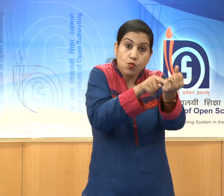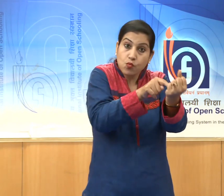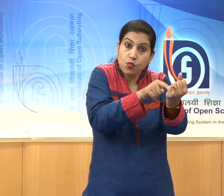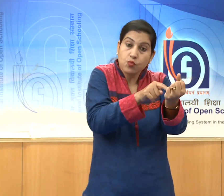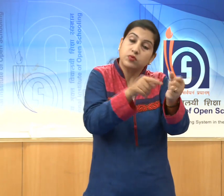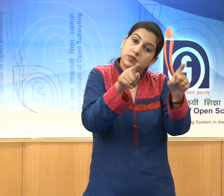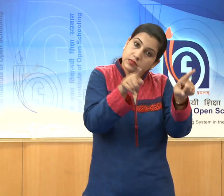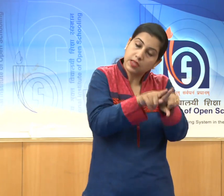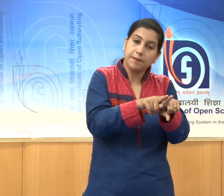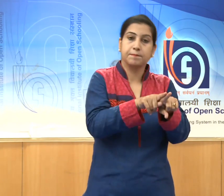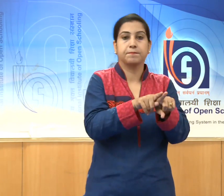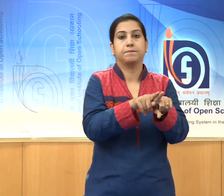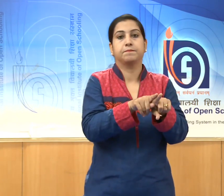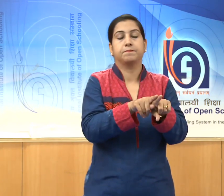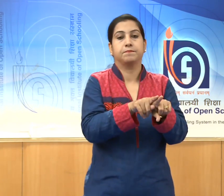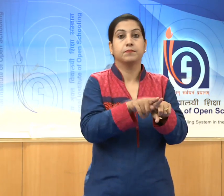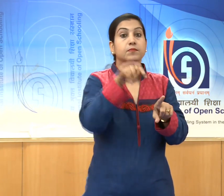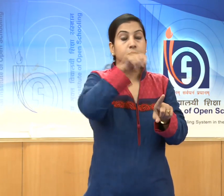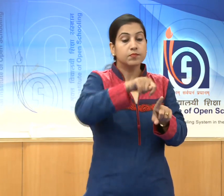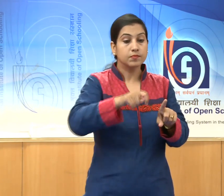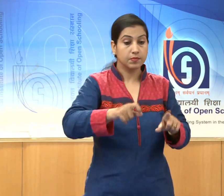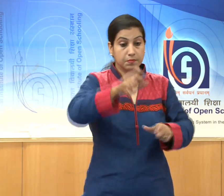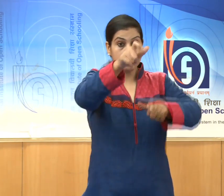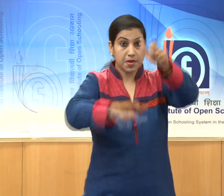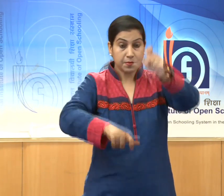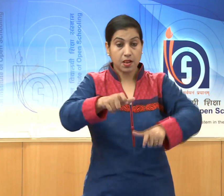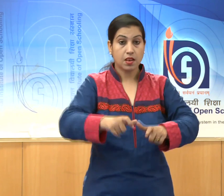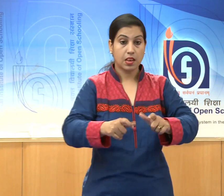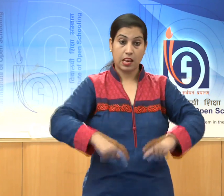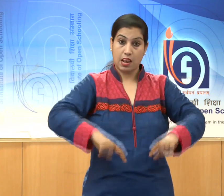civilisation was found.